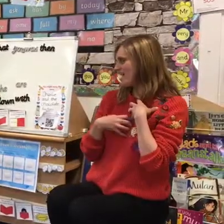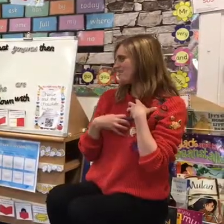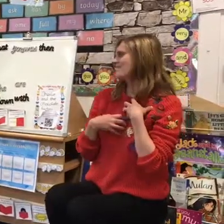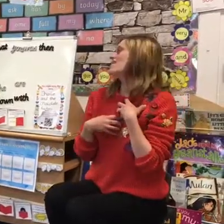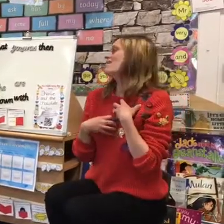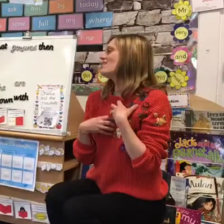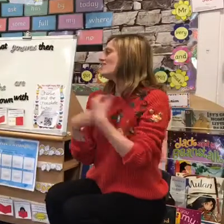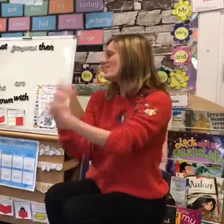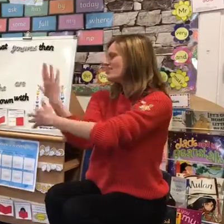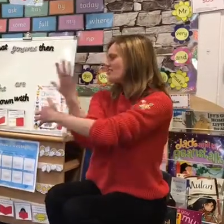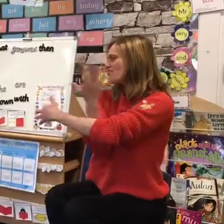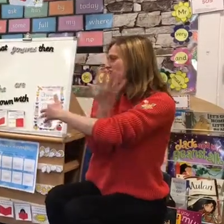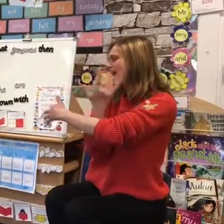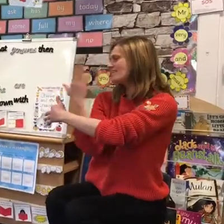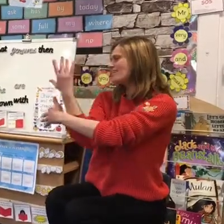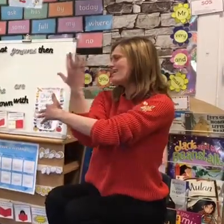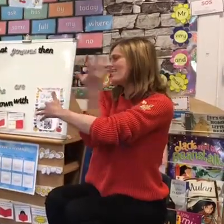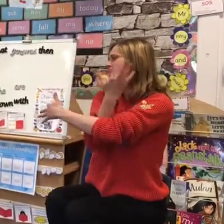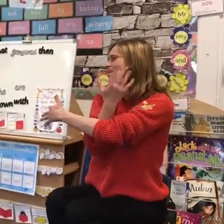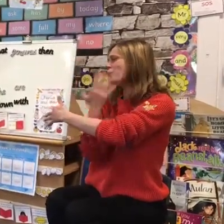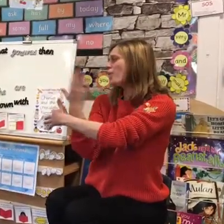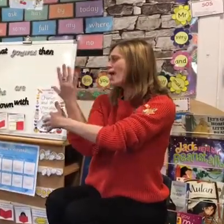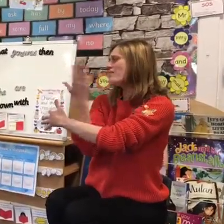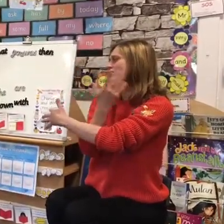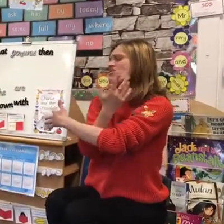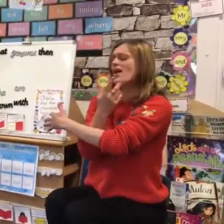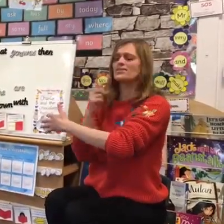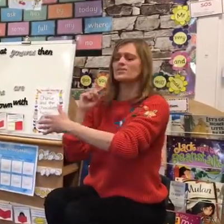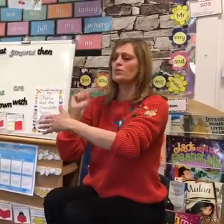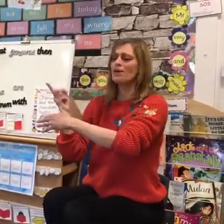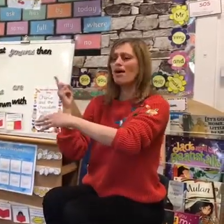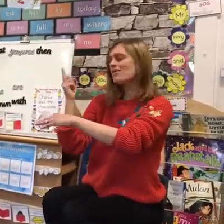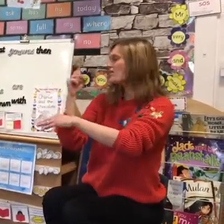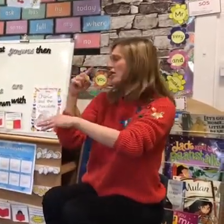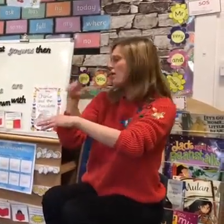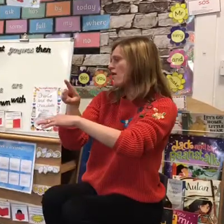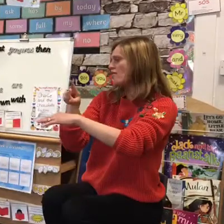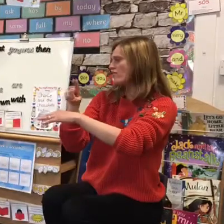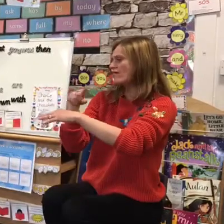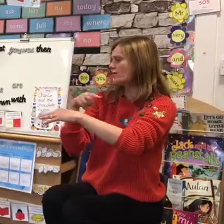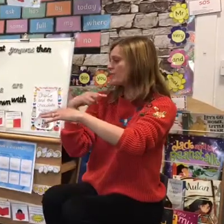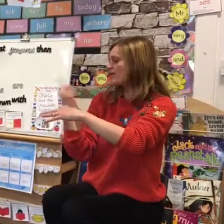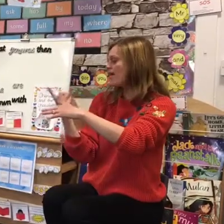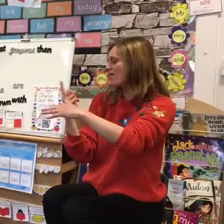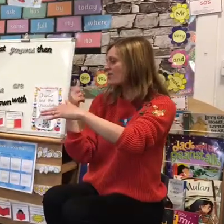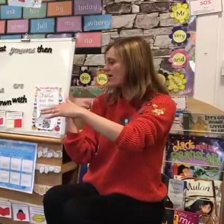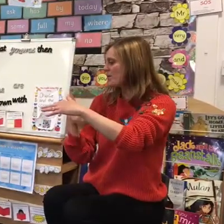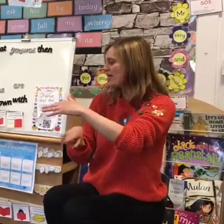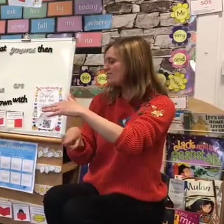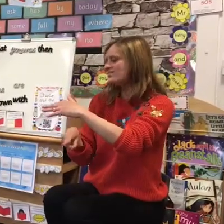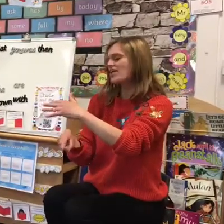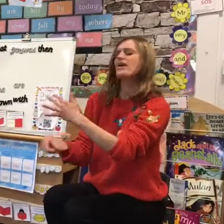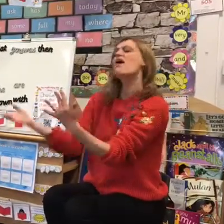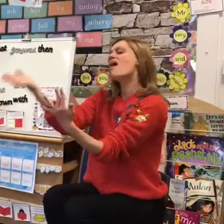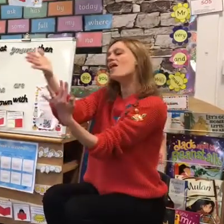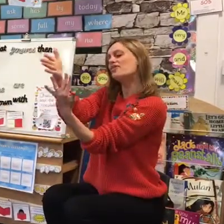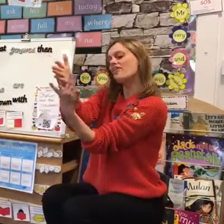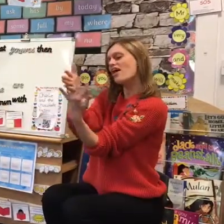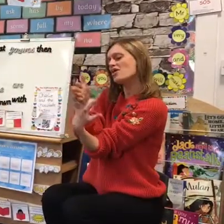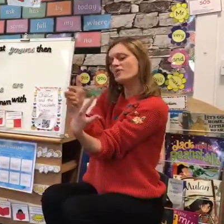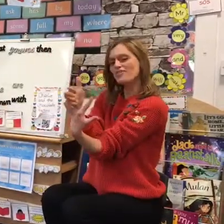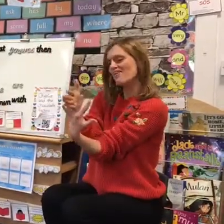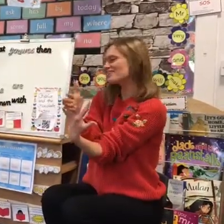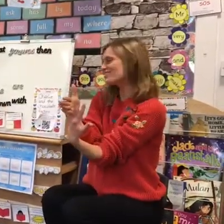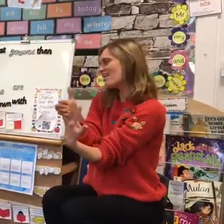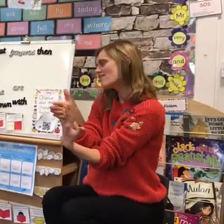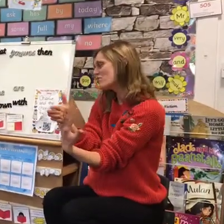scared. Uh-oh, grass, long wavy grass. We can't go over it. We can't go under it. Oh